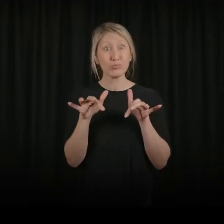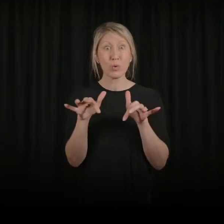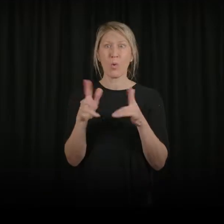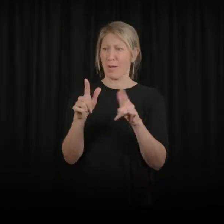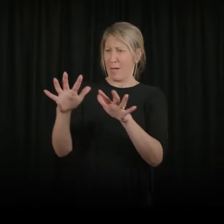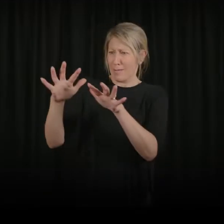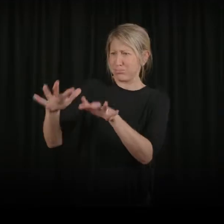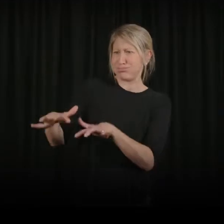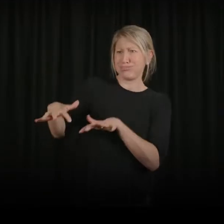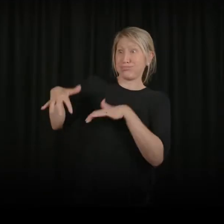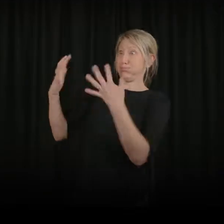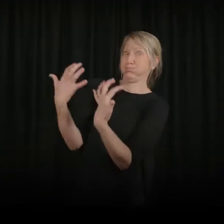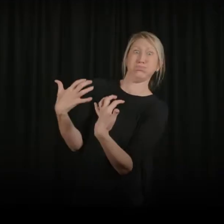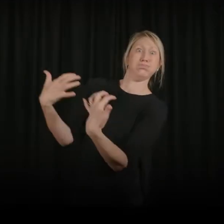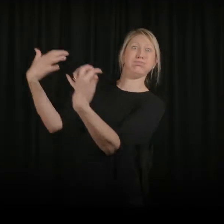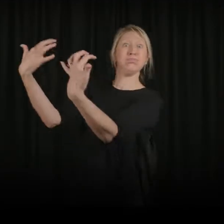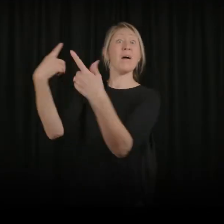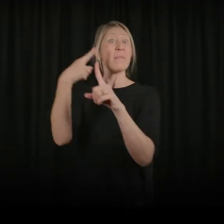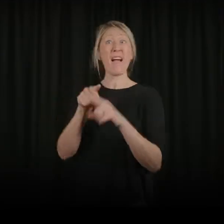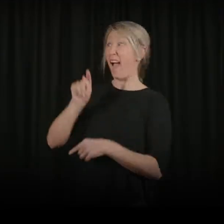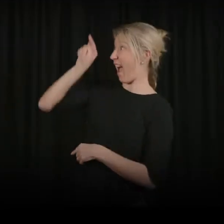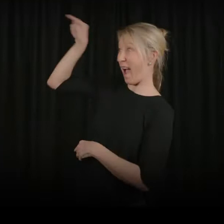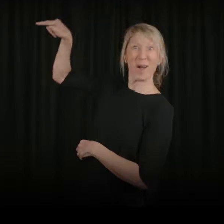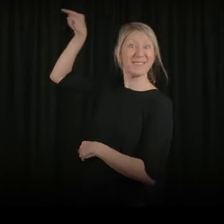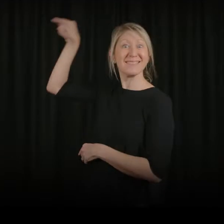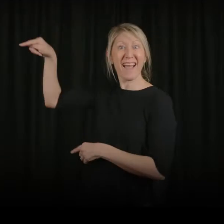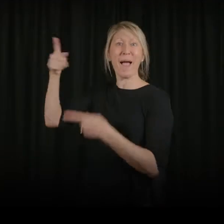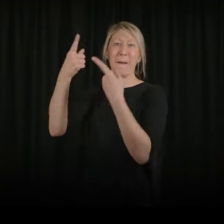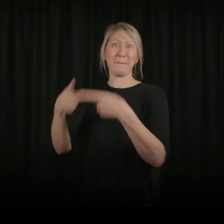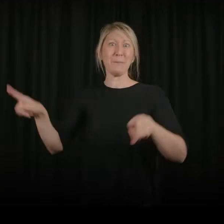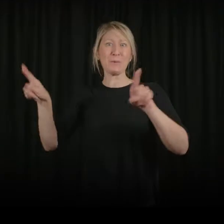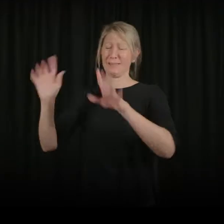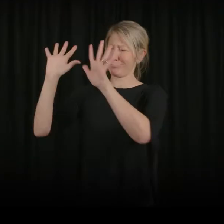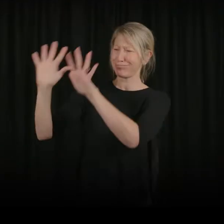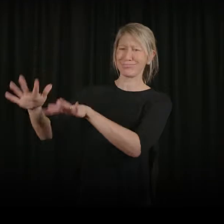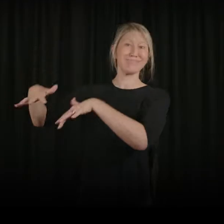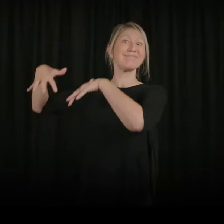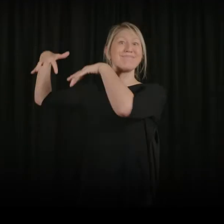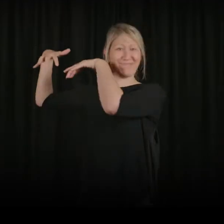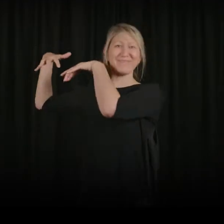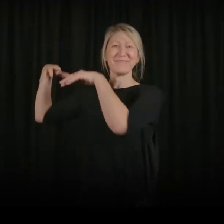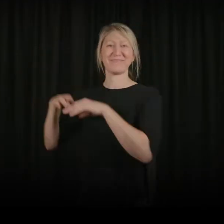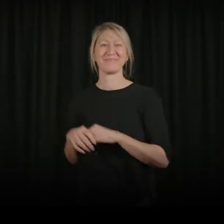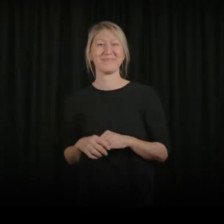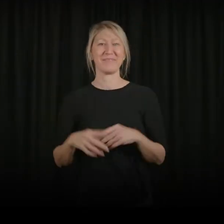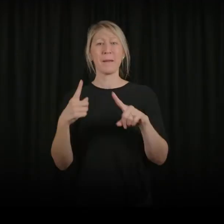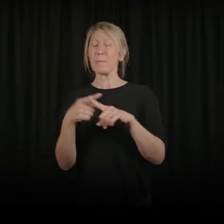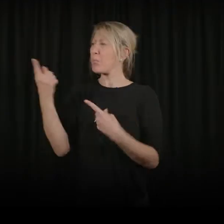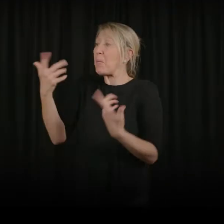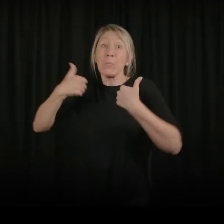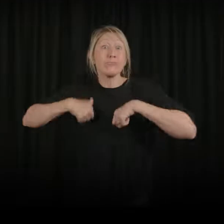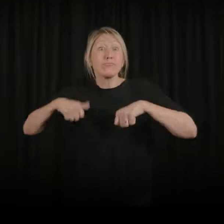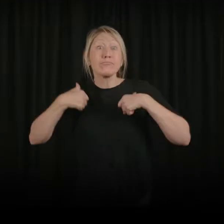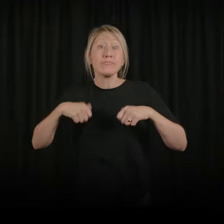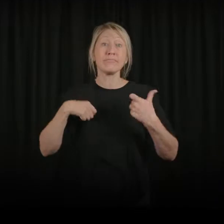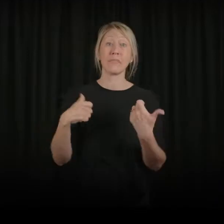half thousand seats in Hamer Hall and even extends to the Sydney Myer Music Bowl. We also have rehearsal and exhibition